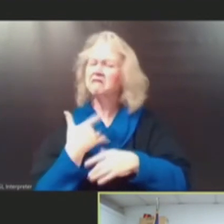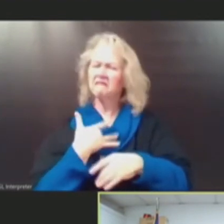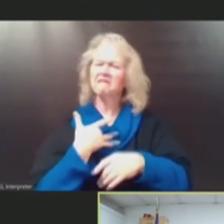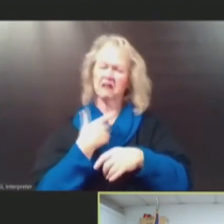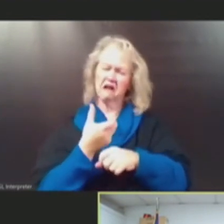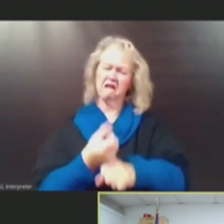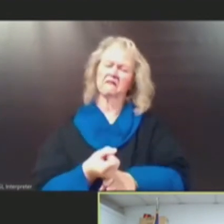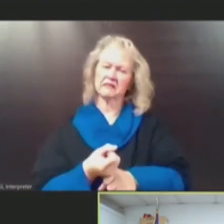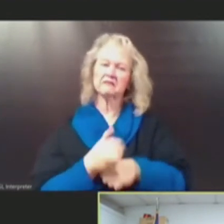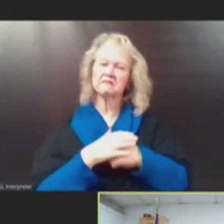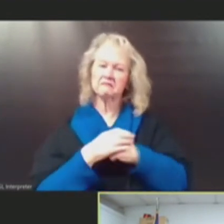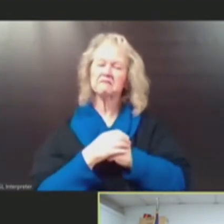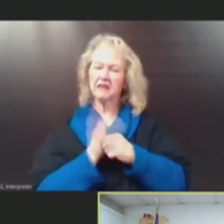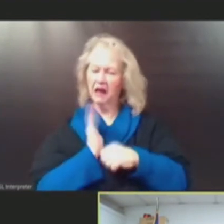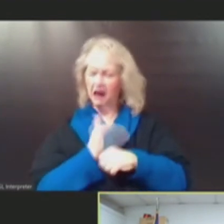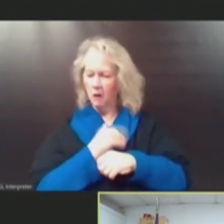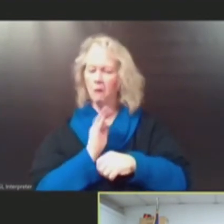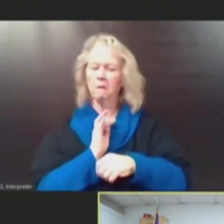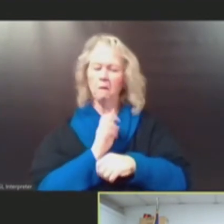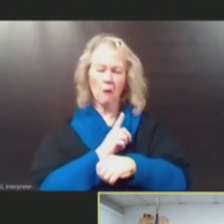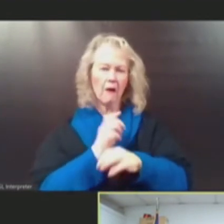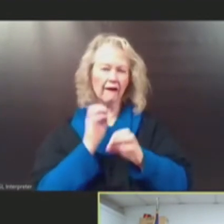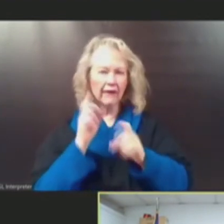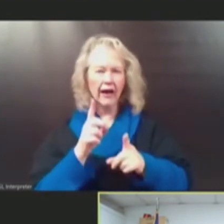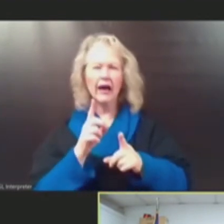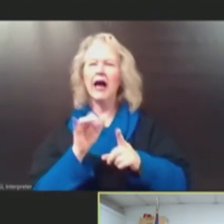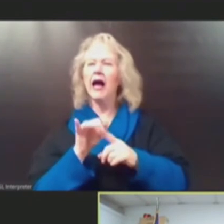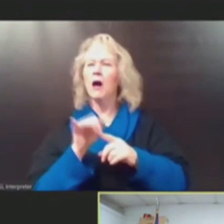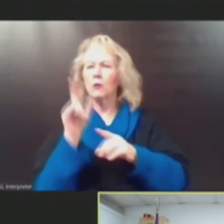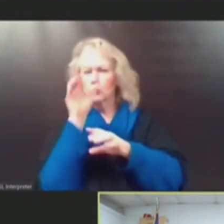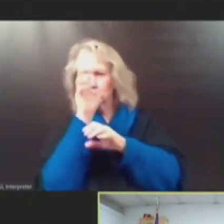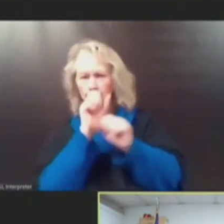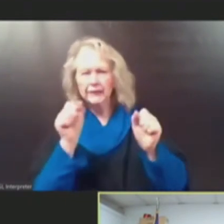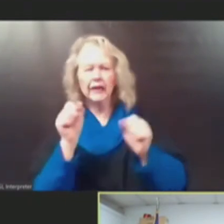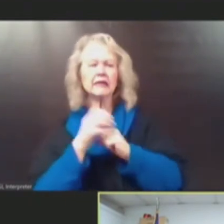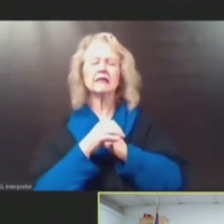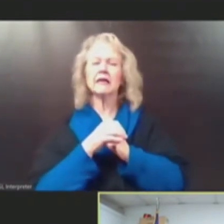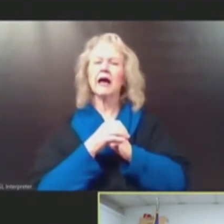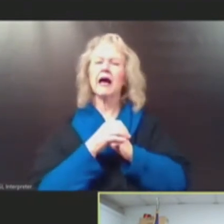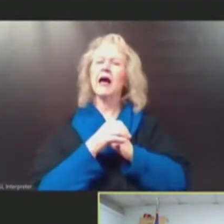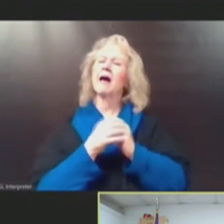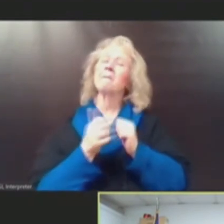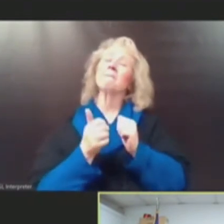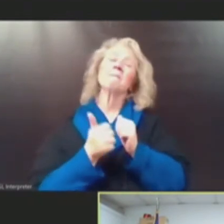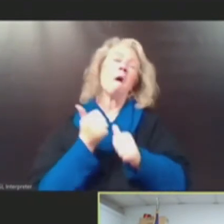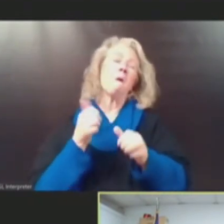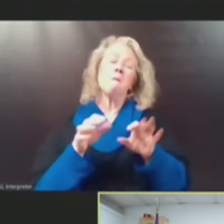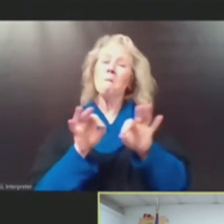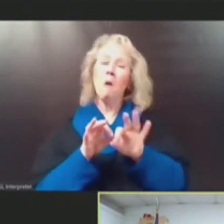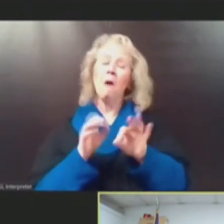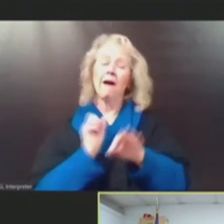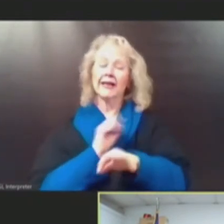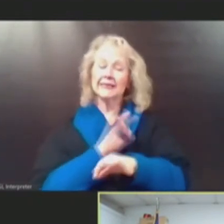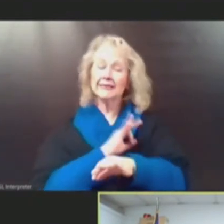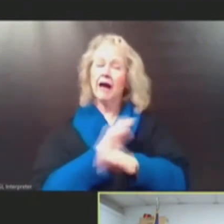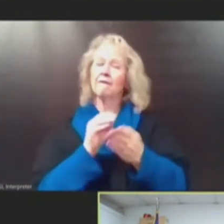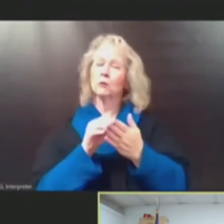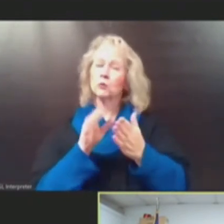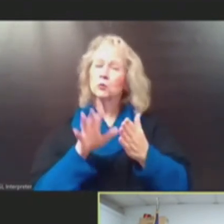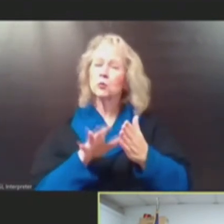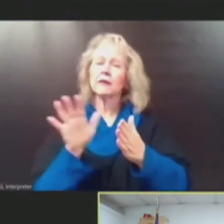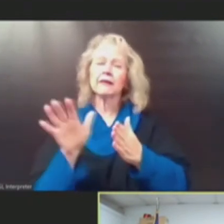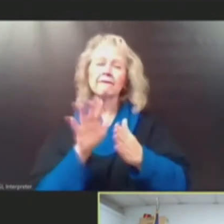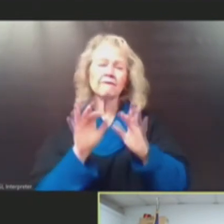time that boards of Ed and superintendents, and most importantly, our, our staff, students, and families, um, will have time to